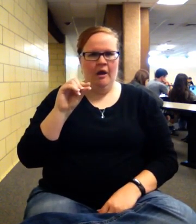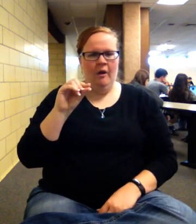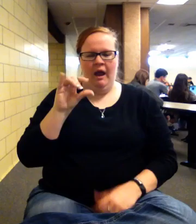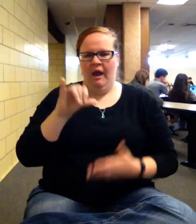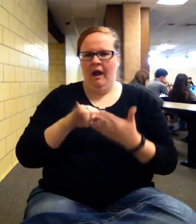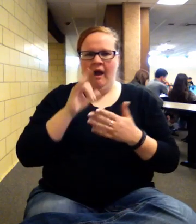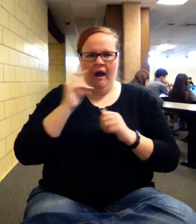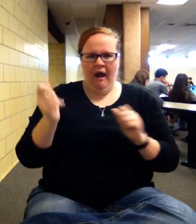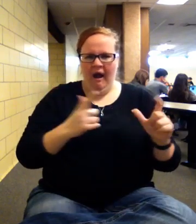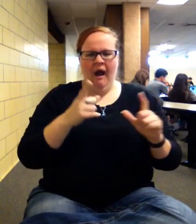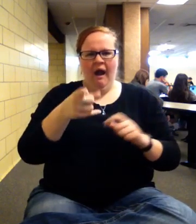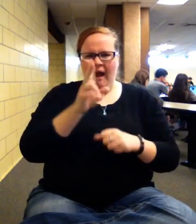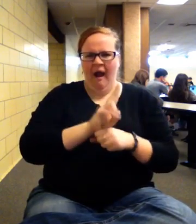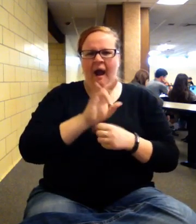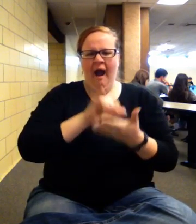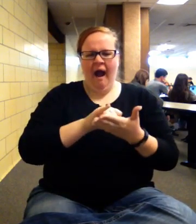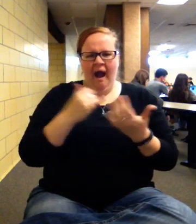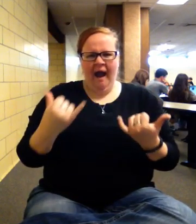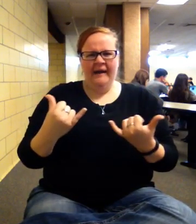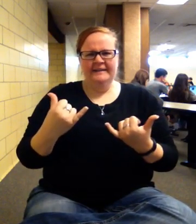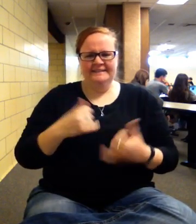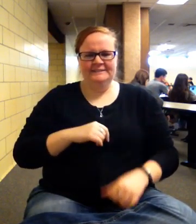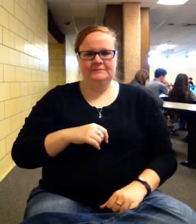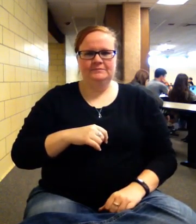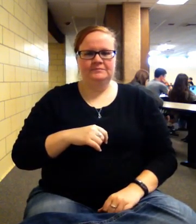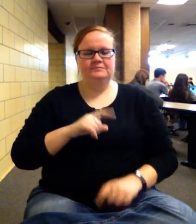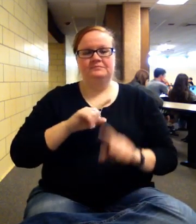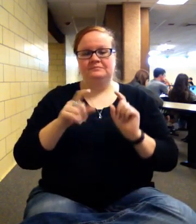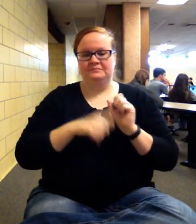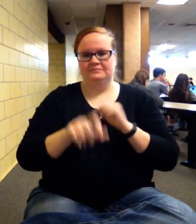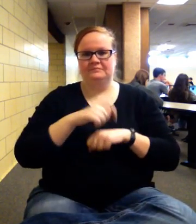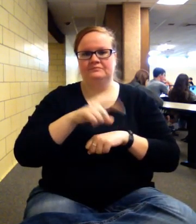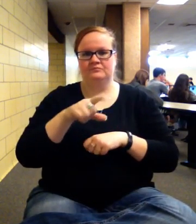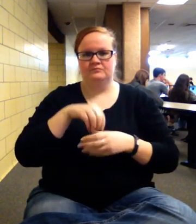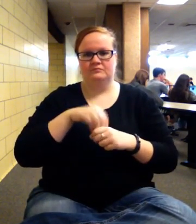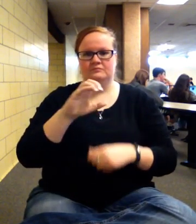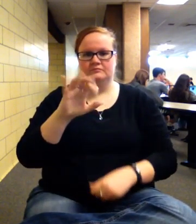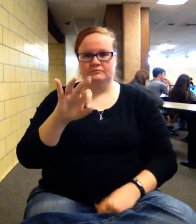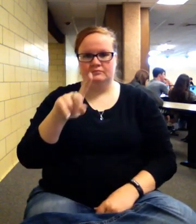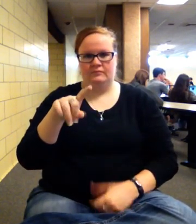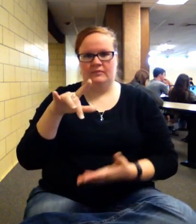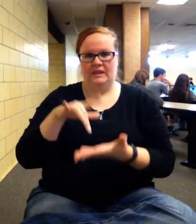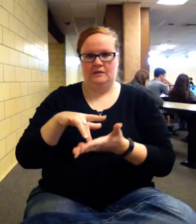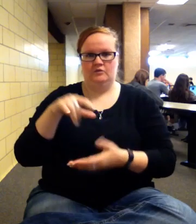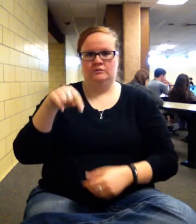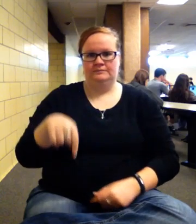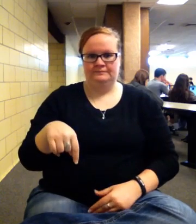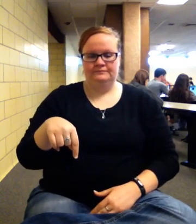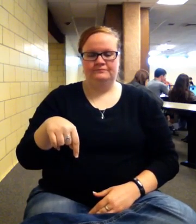you know, you guys are kind used to that by now. But any time you're in that cash flow mode, you have to enter down arrow for the numbers to stick.